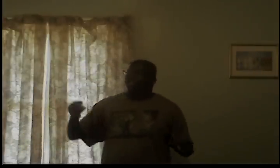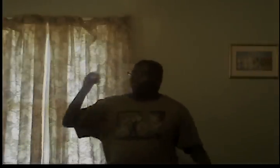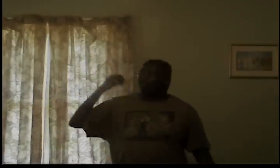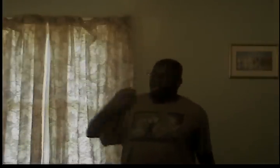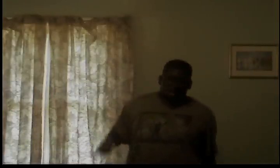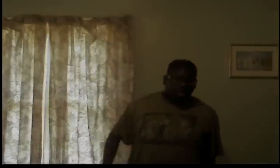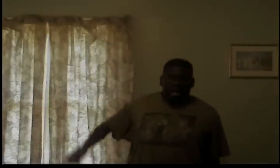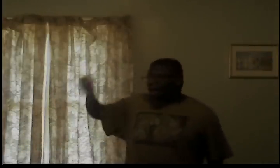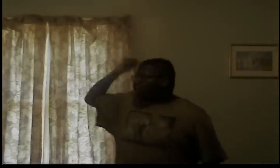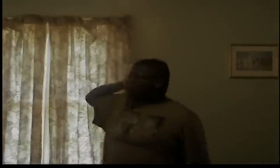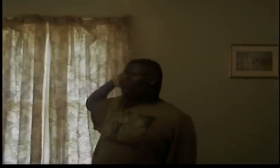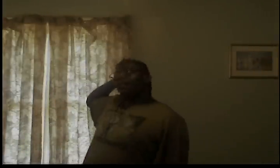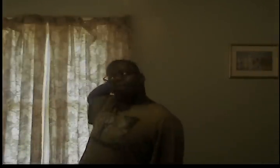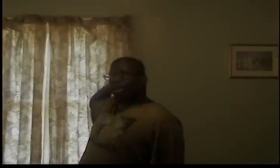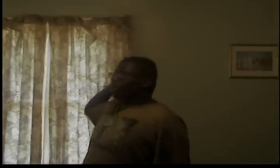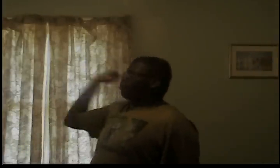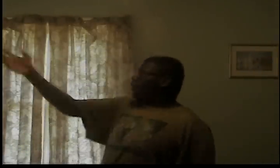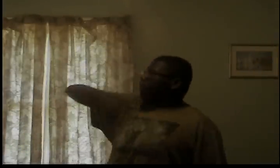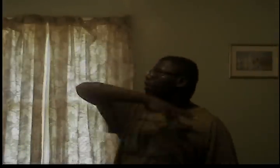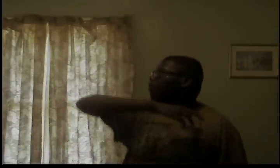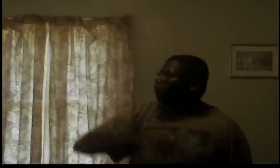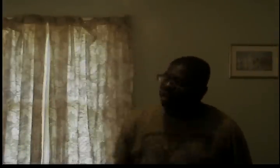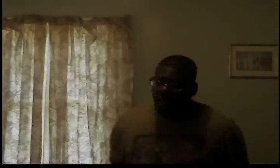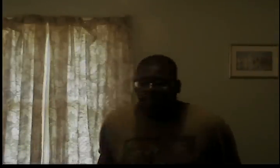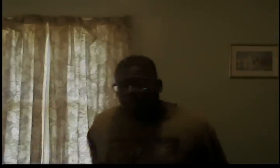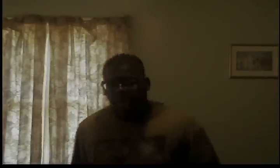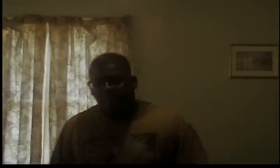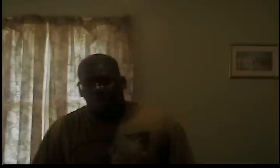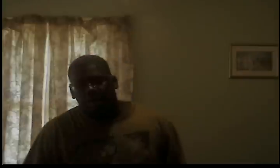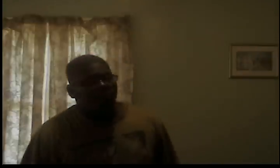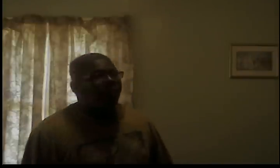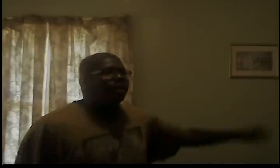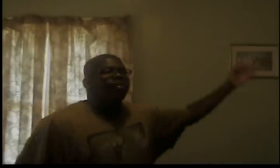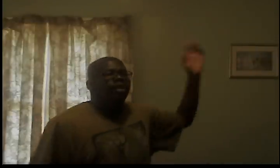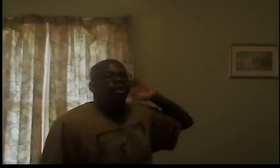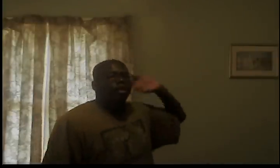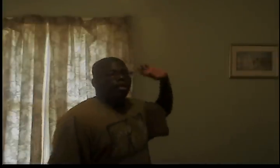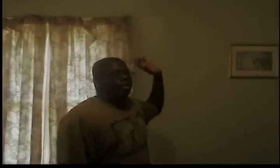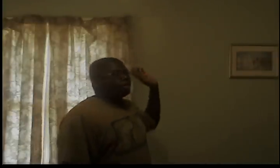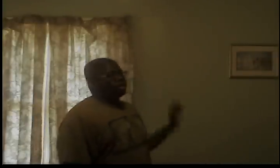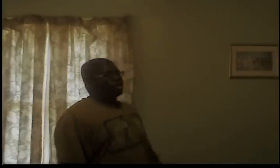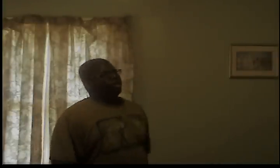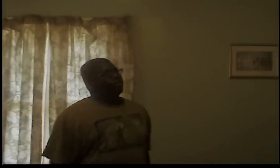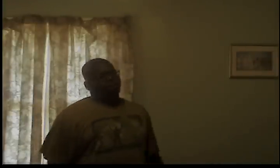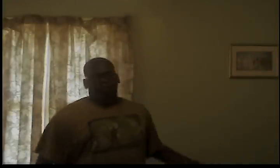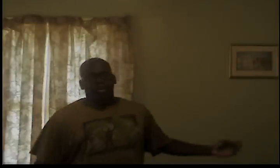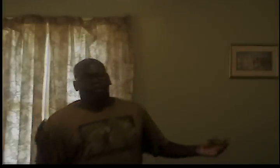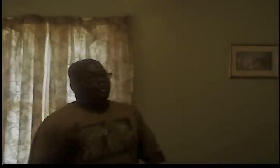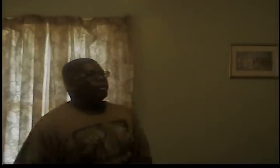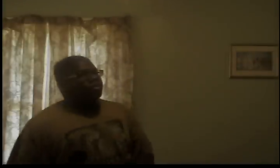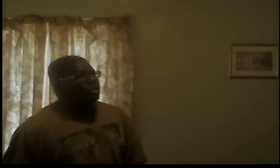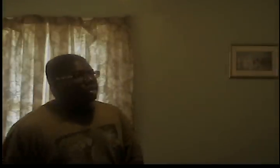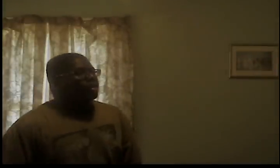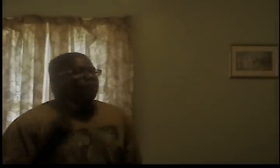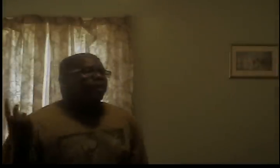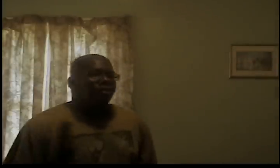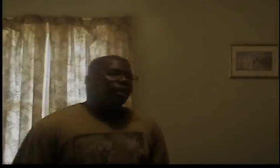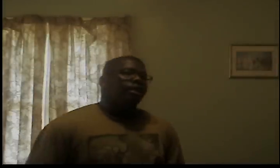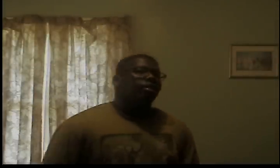how do you have money to throw around online bullying but you don't have freaking money for freaking better books better teachers